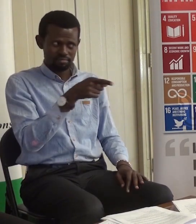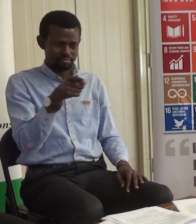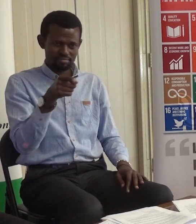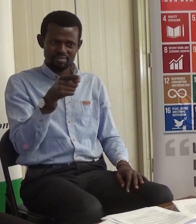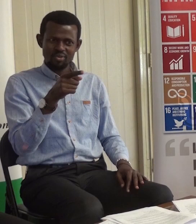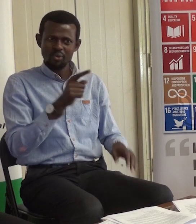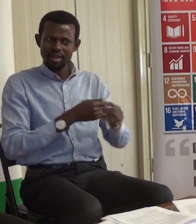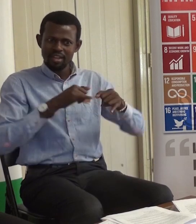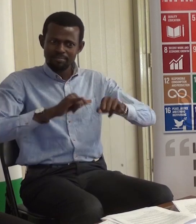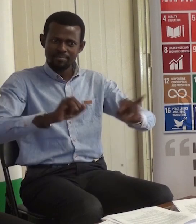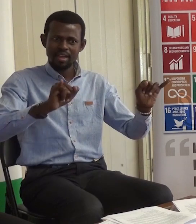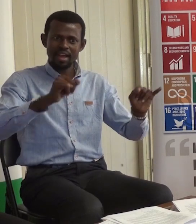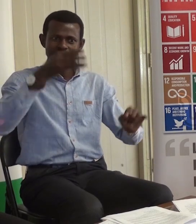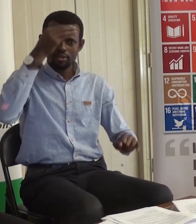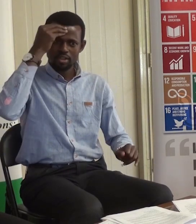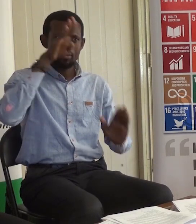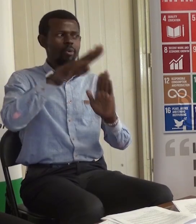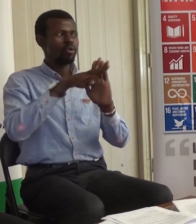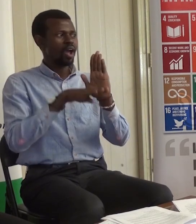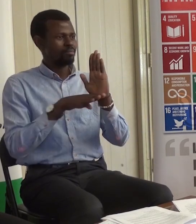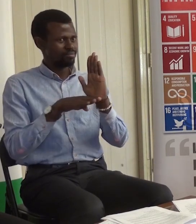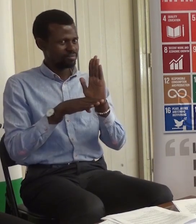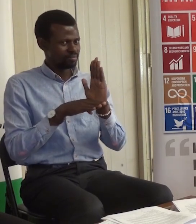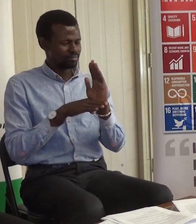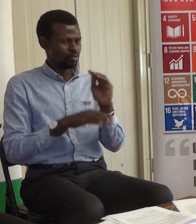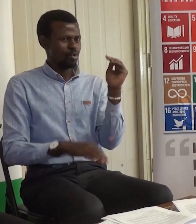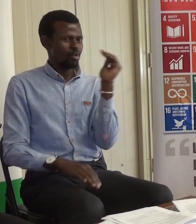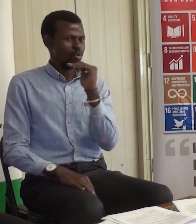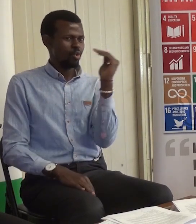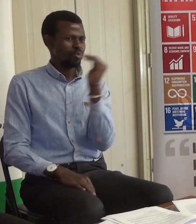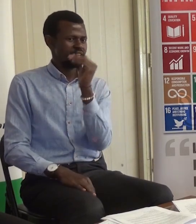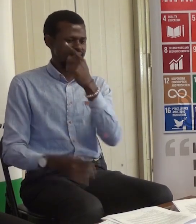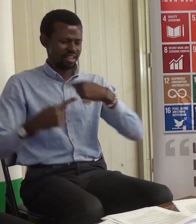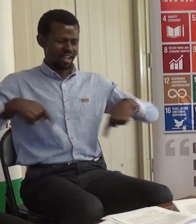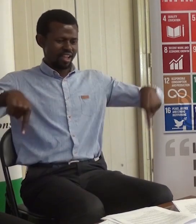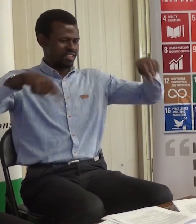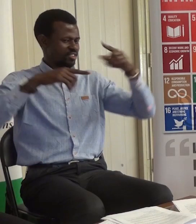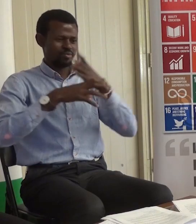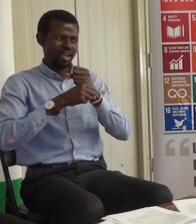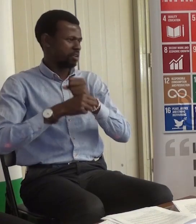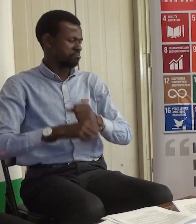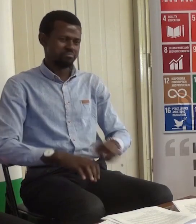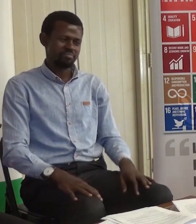Ministry of Education and the curriculum it is implementing